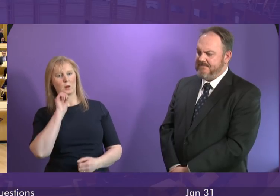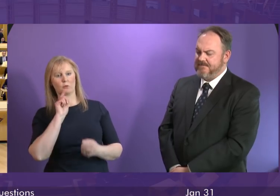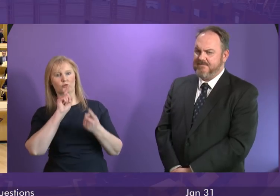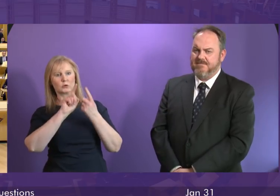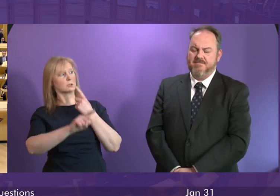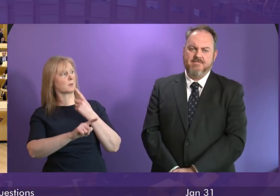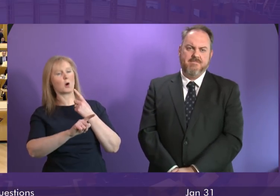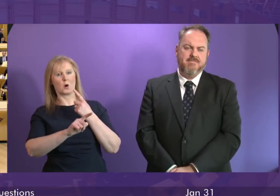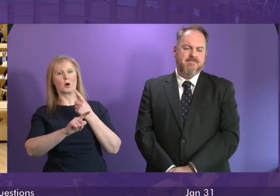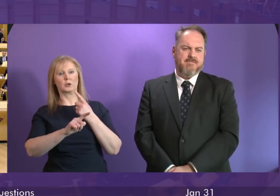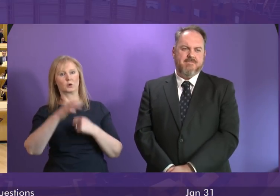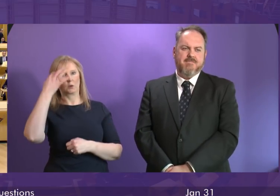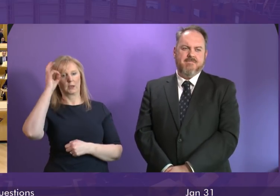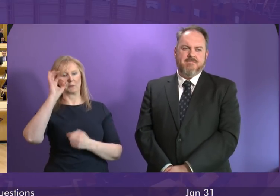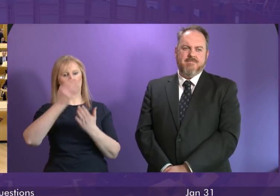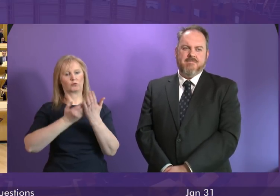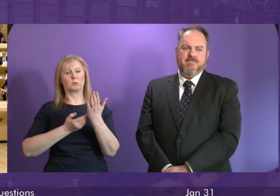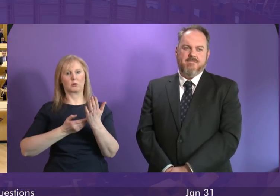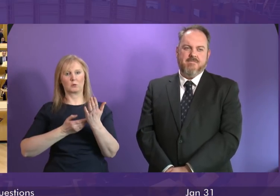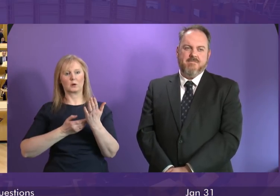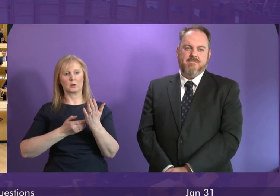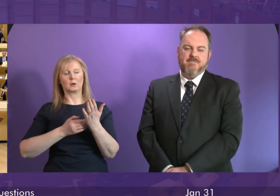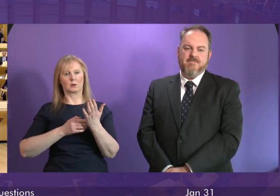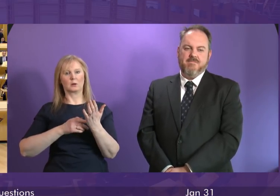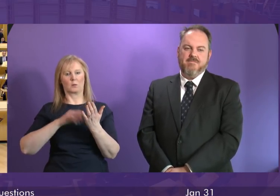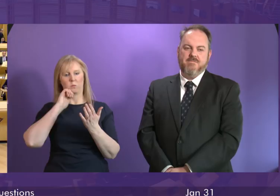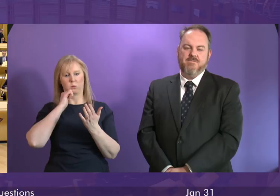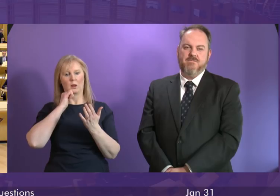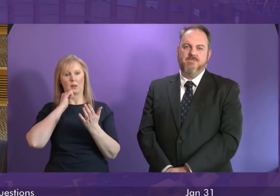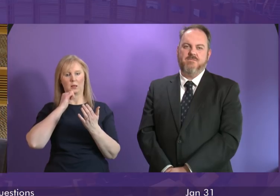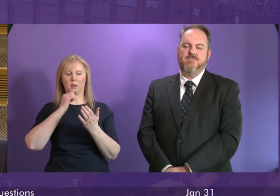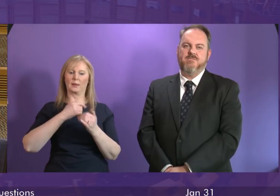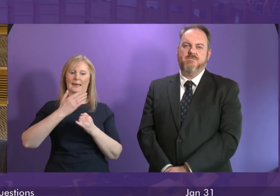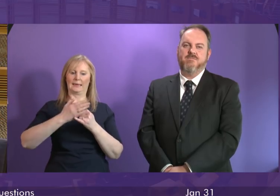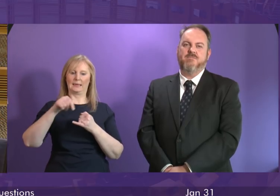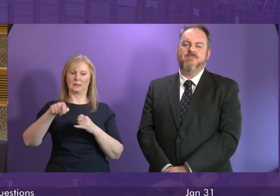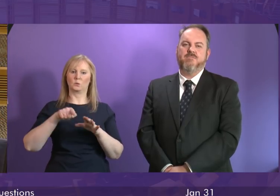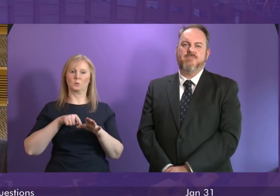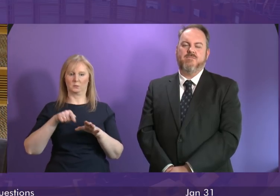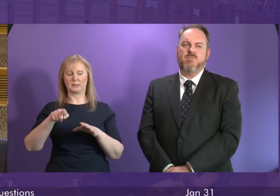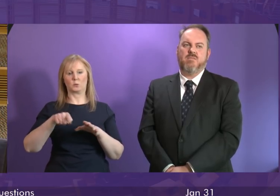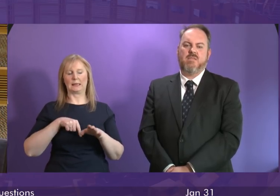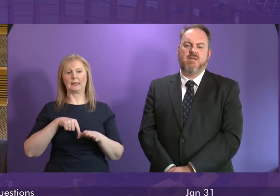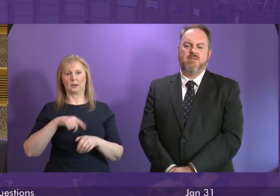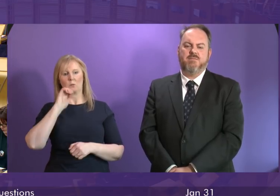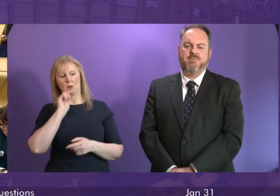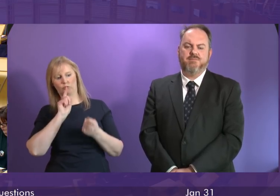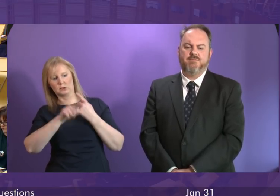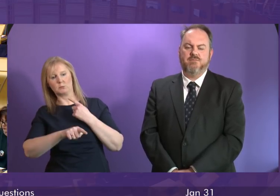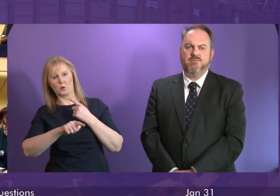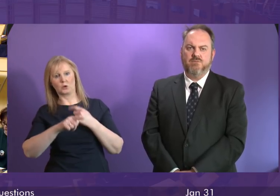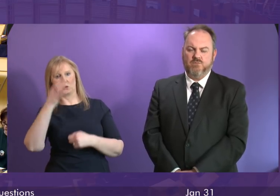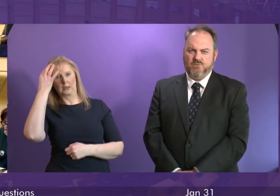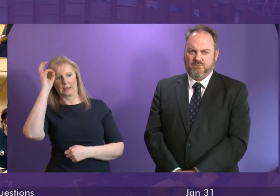to the Commissioner's report I believe that will be done by the end of this week which is within the time we are required to do it we will respond to the